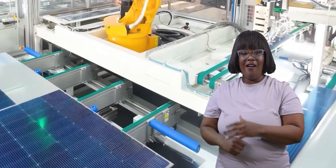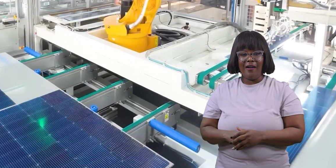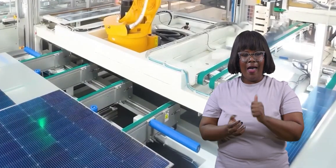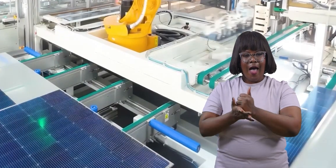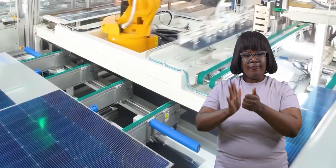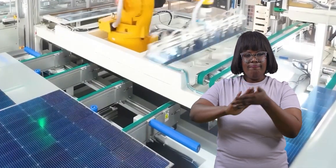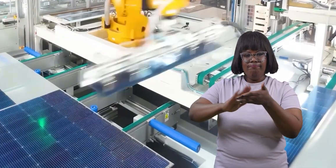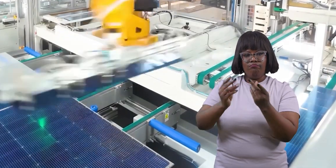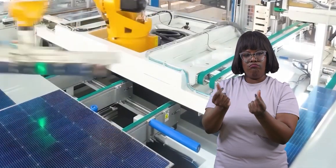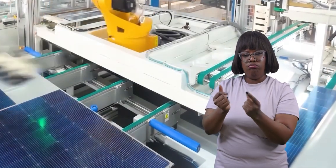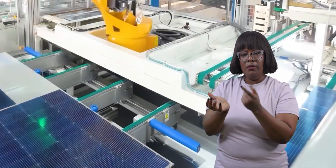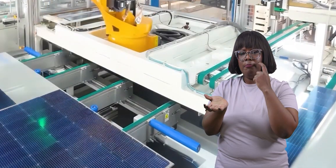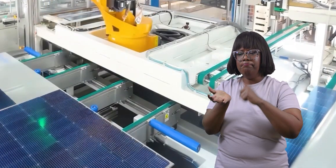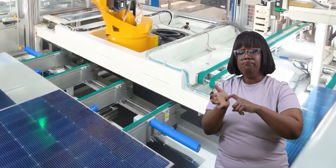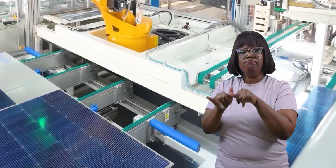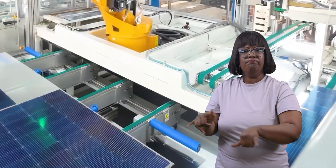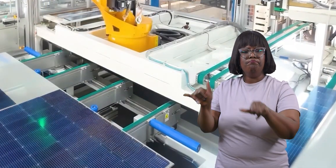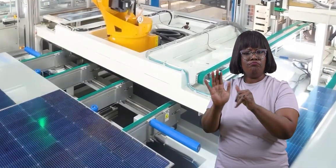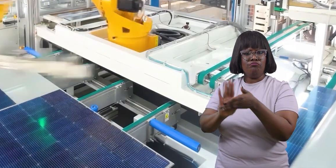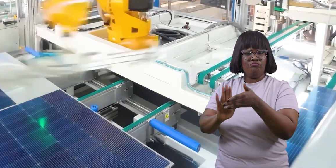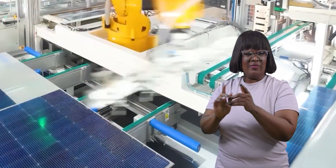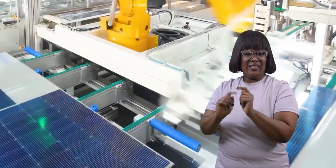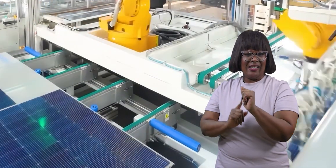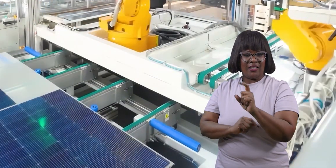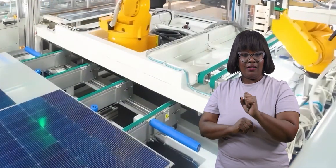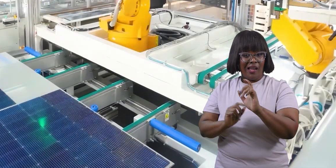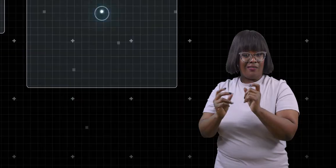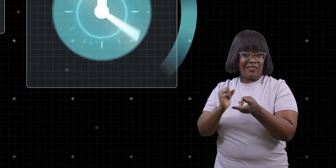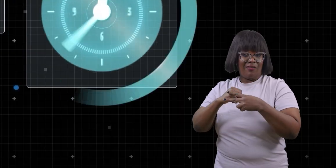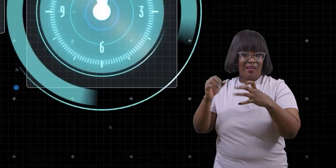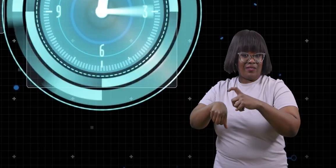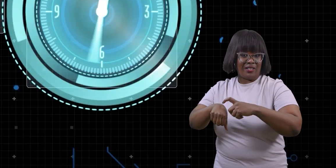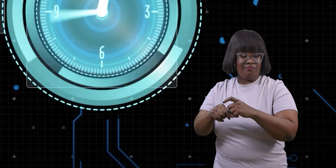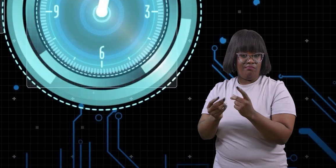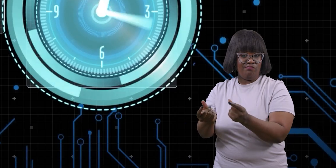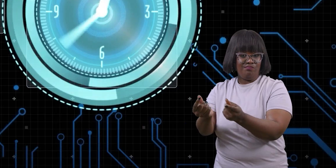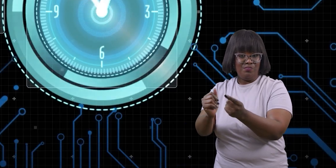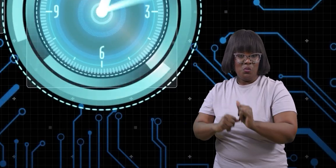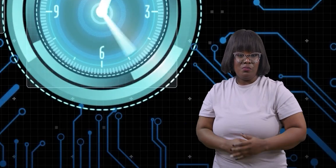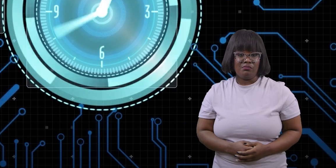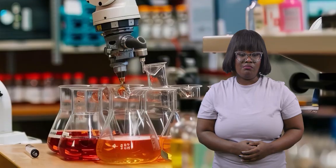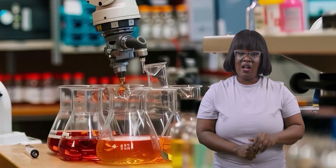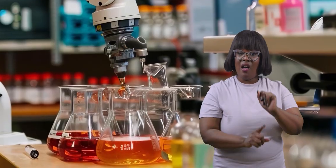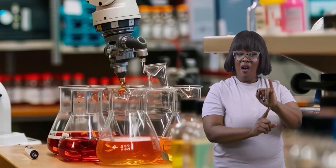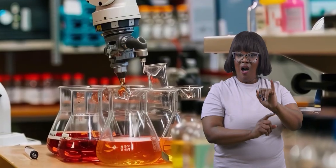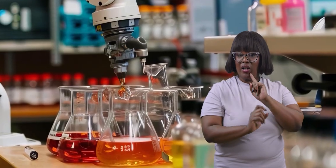is that it streamlines and automates repetitive tasks. It also saves a lot of time. AI can save